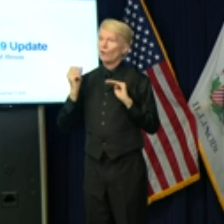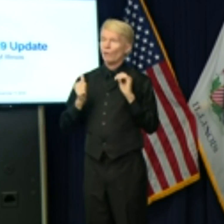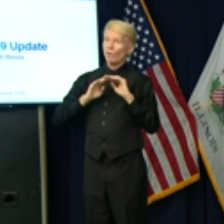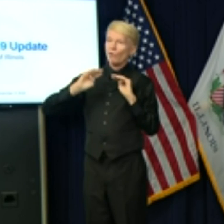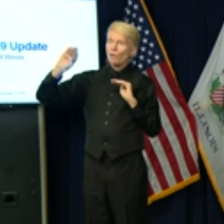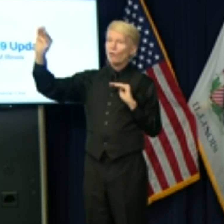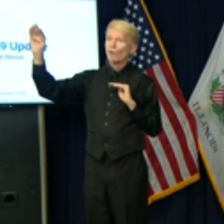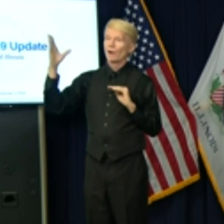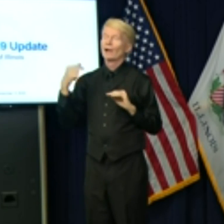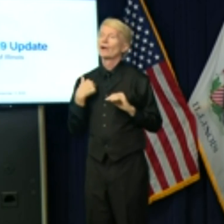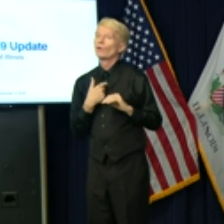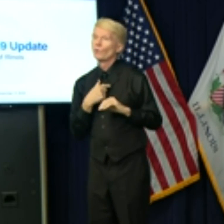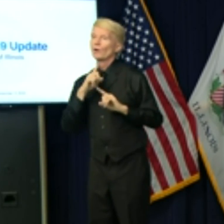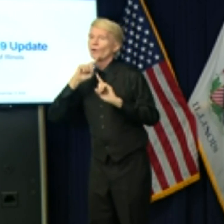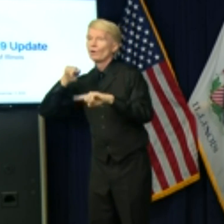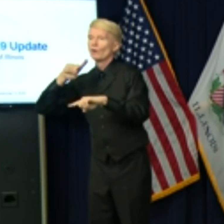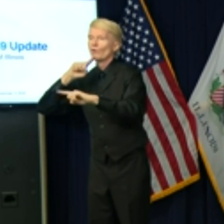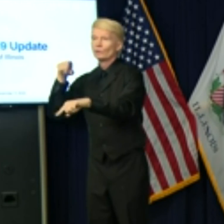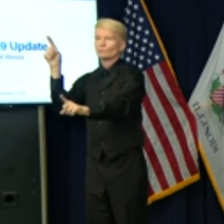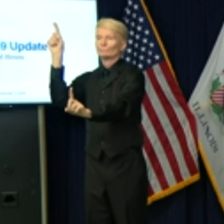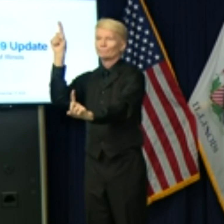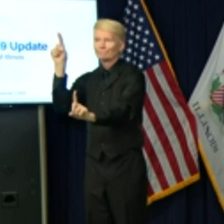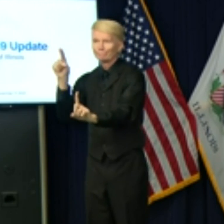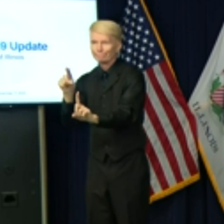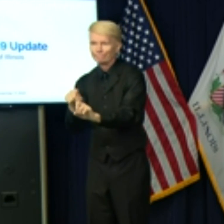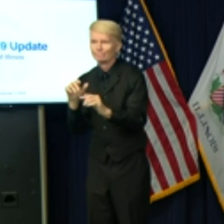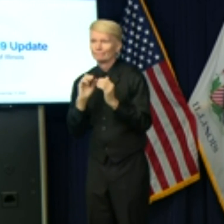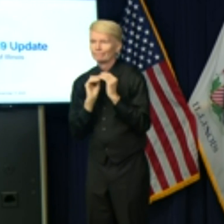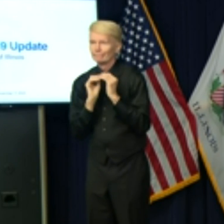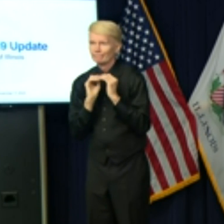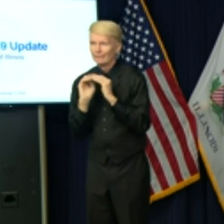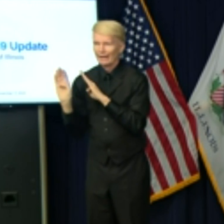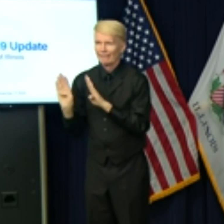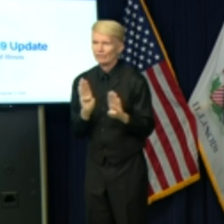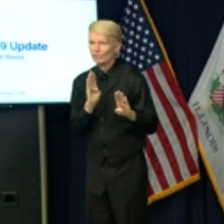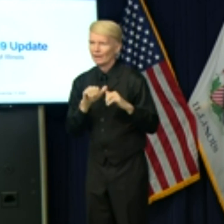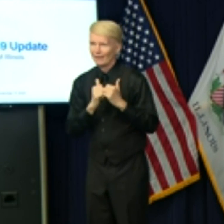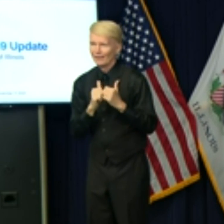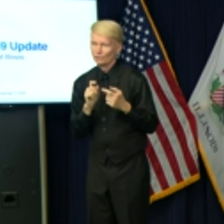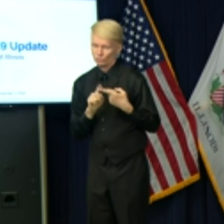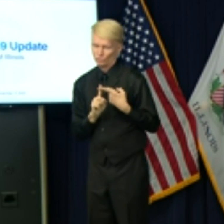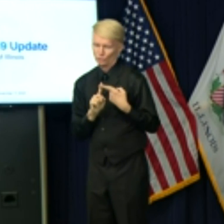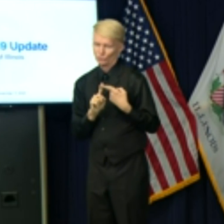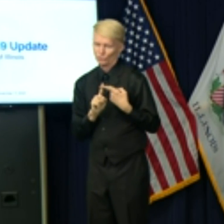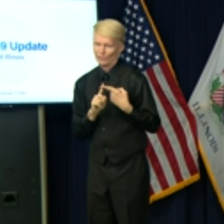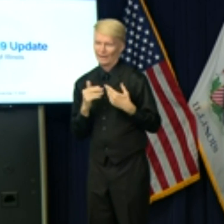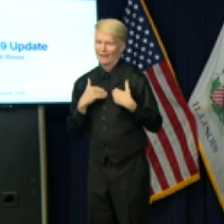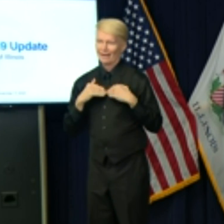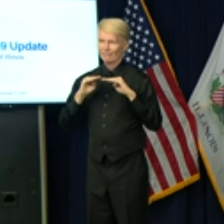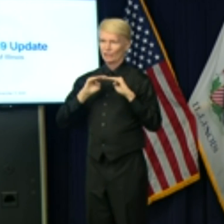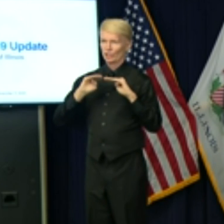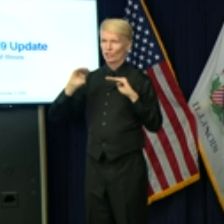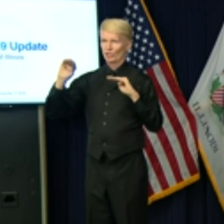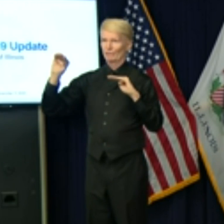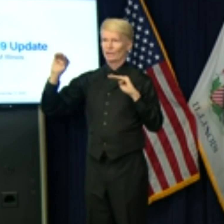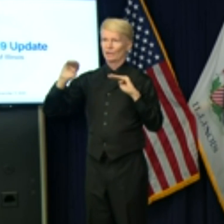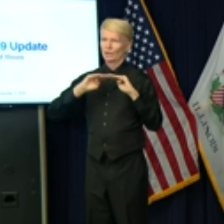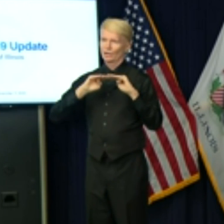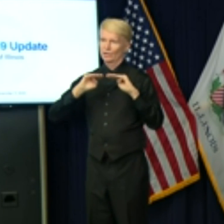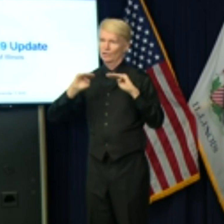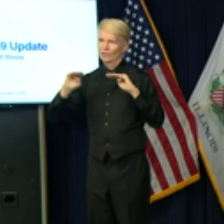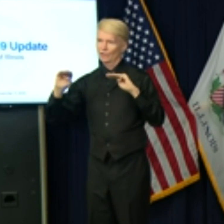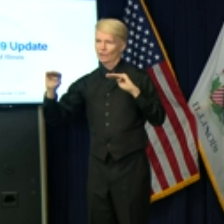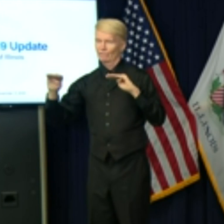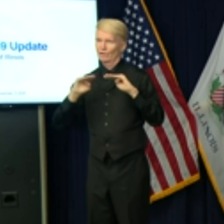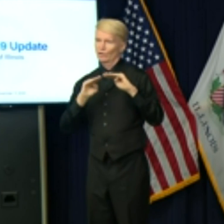mitigations to try to bring down the curve on a linear basis and